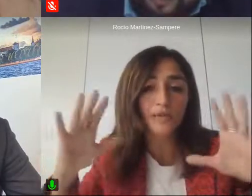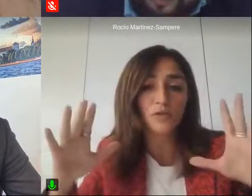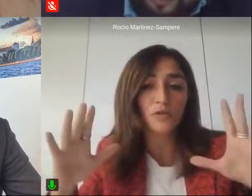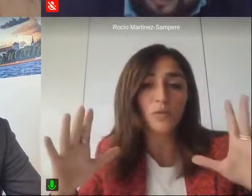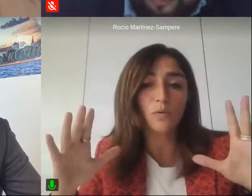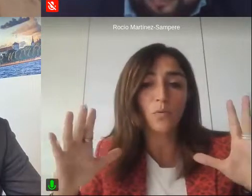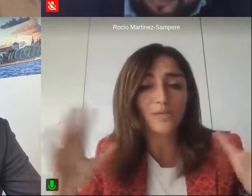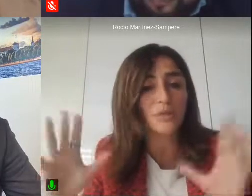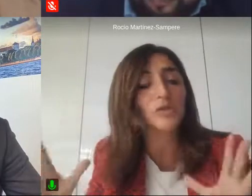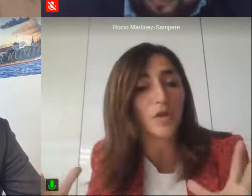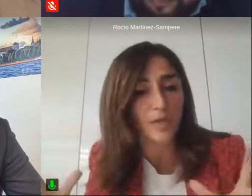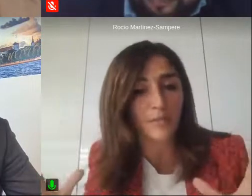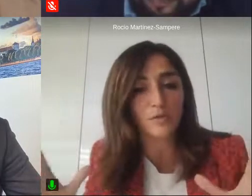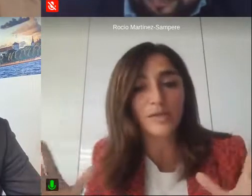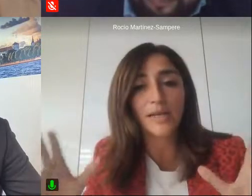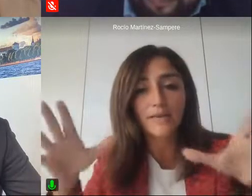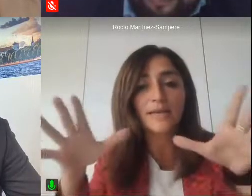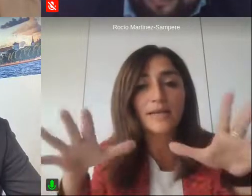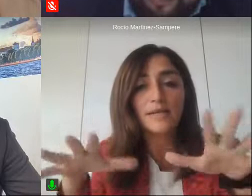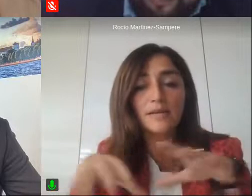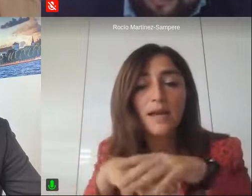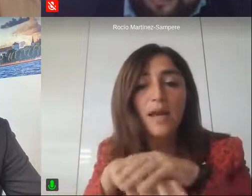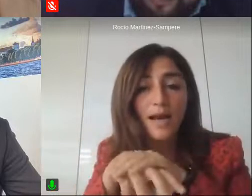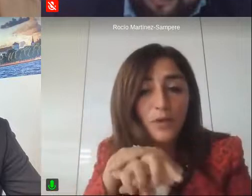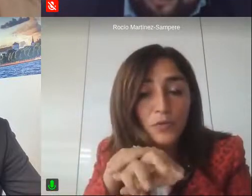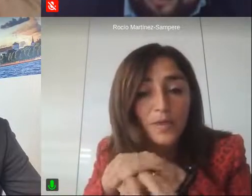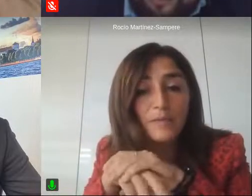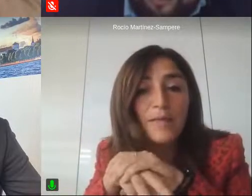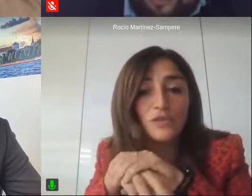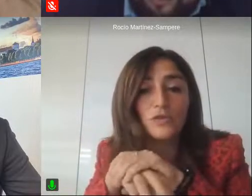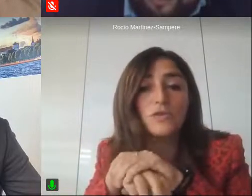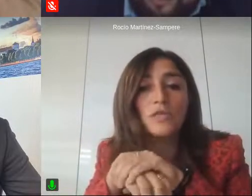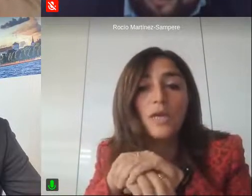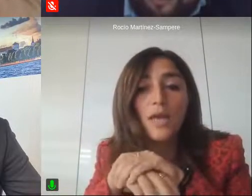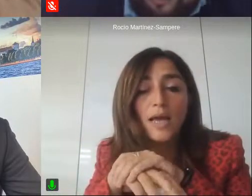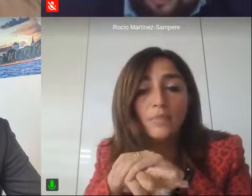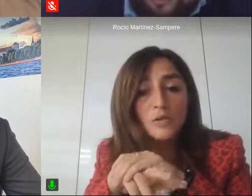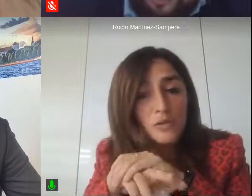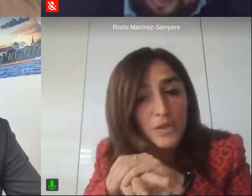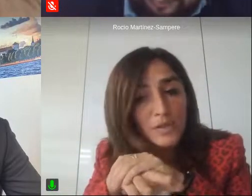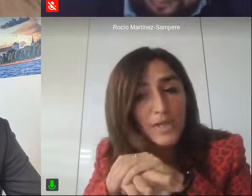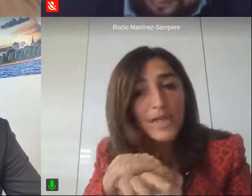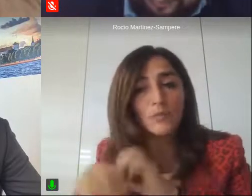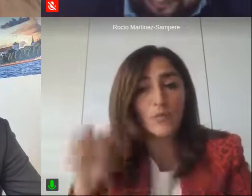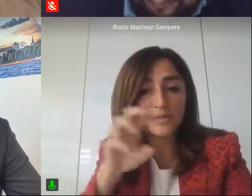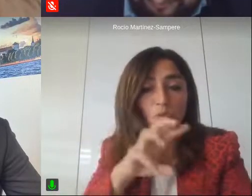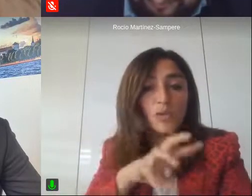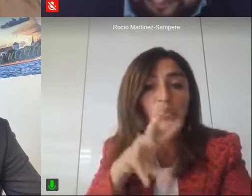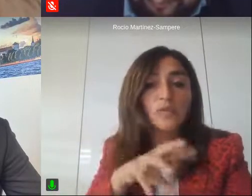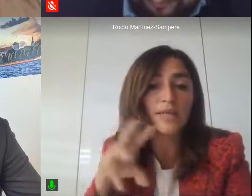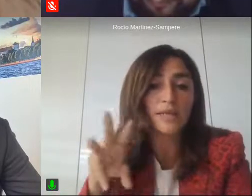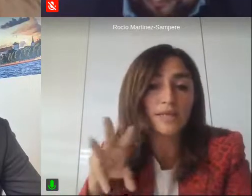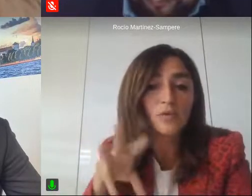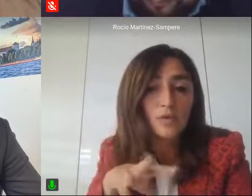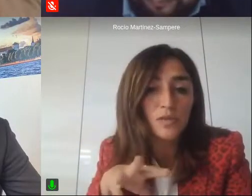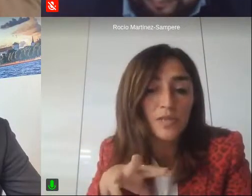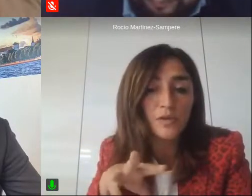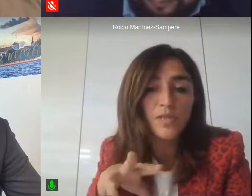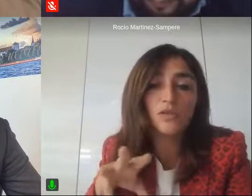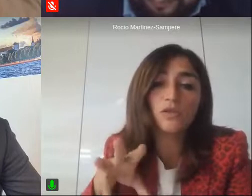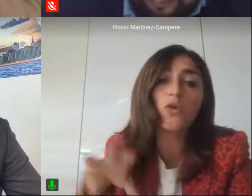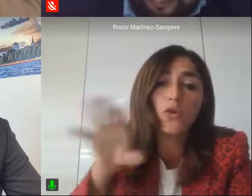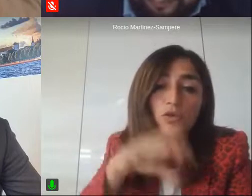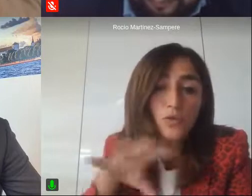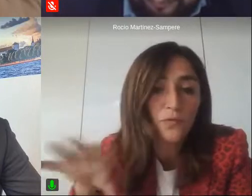to structure what are we talking about and i think here are three dimensions about the regional gap that we should take into